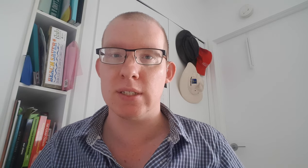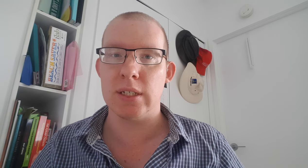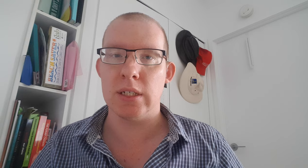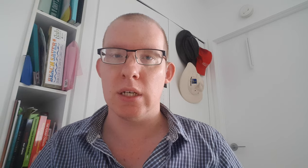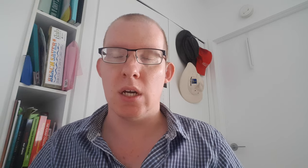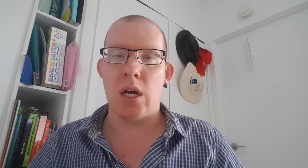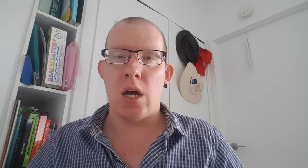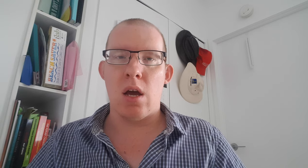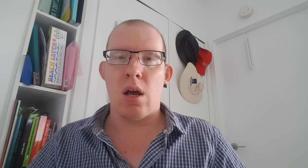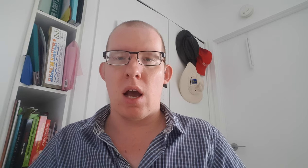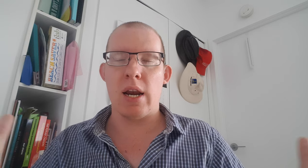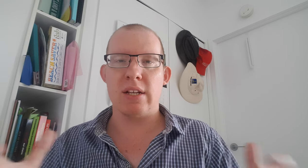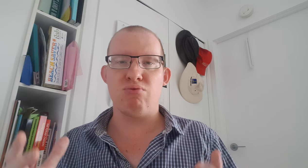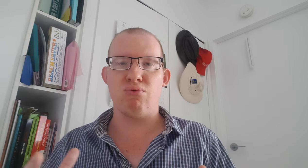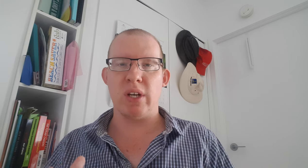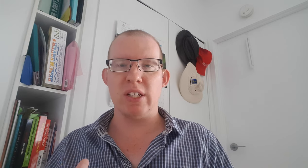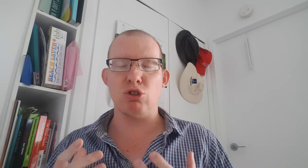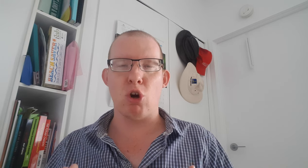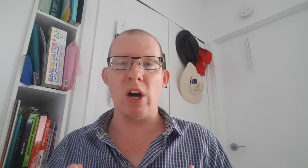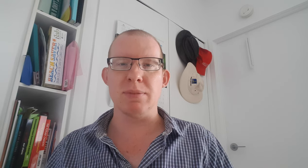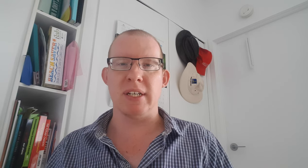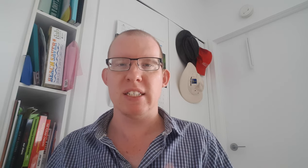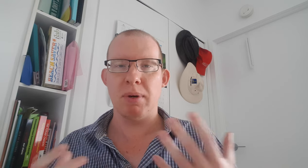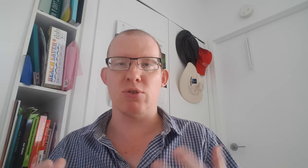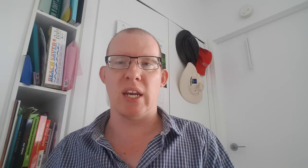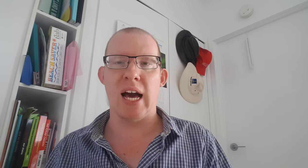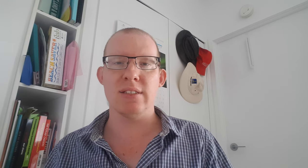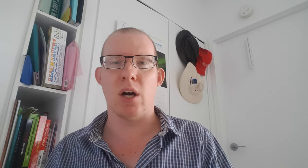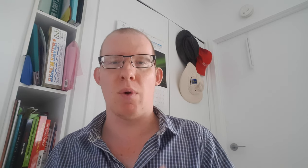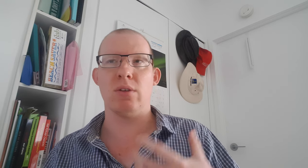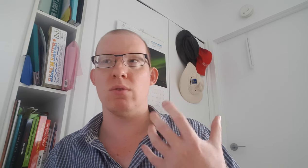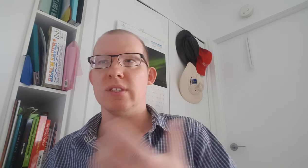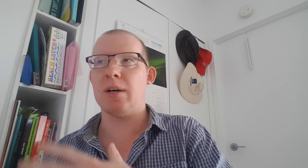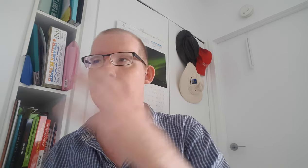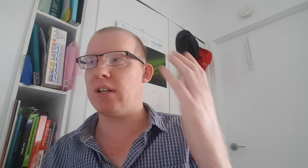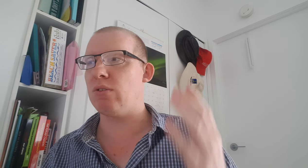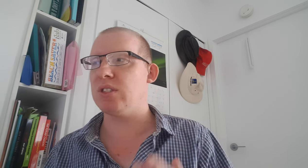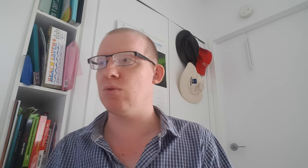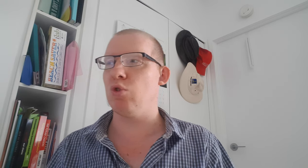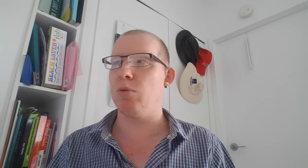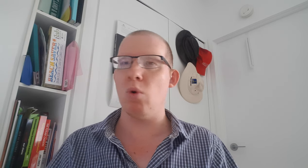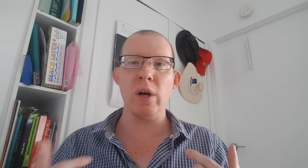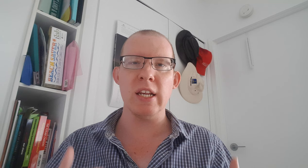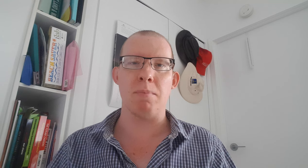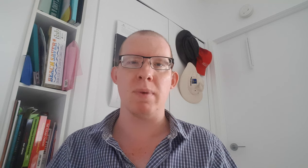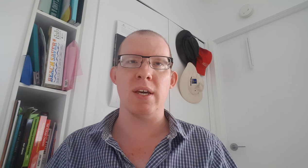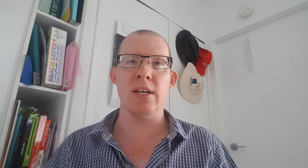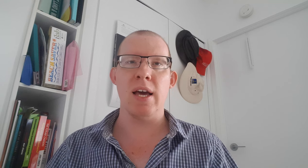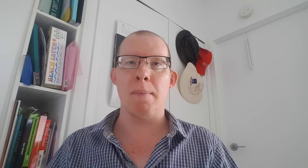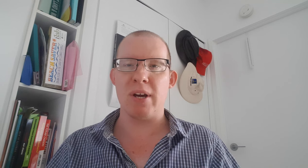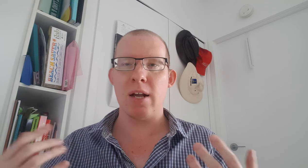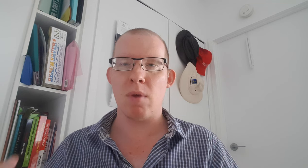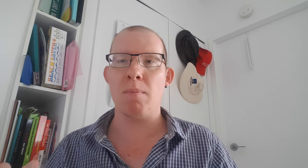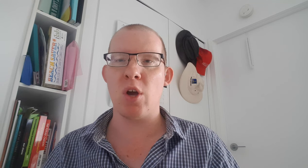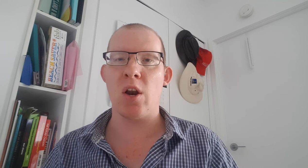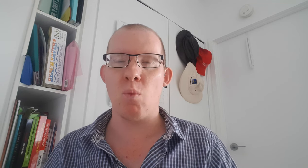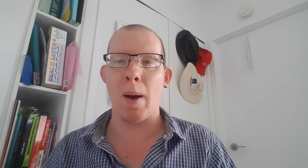and that's really shocking me. Especially last night when I saw someone else in the room looking at me because I'm the only one